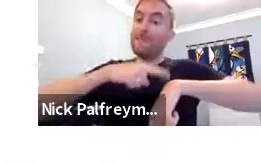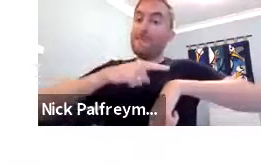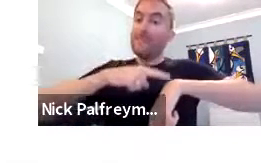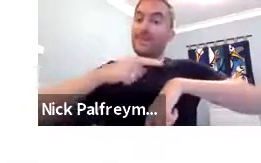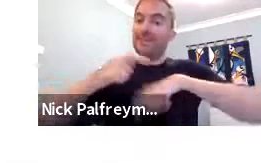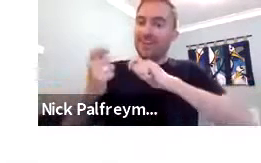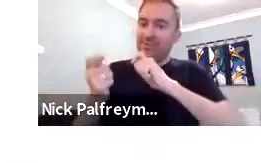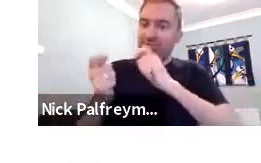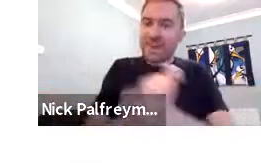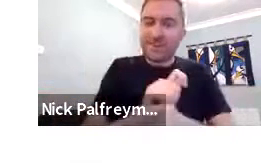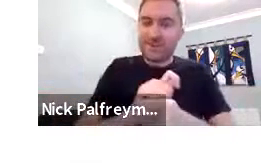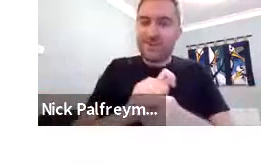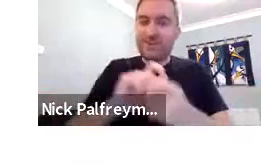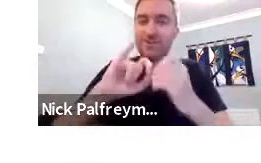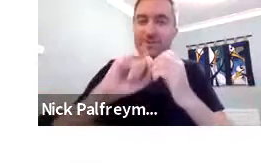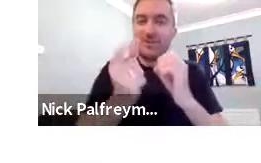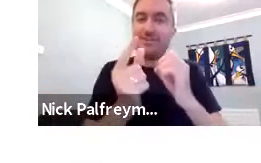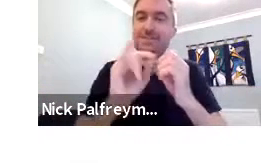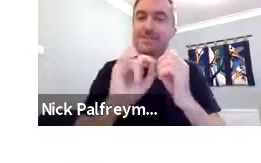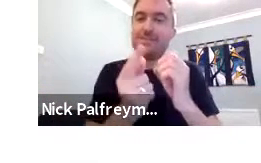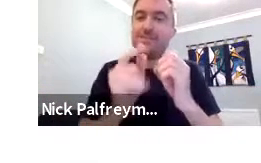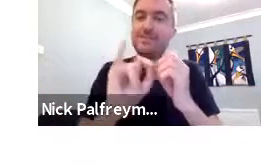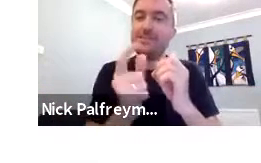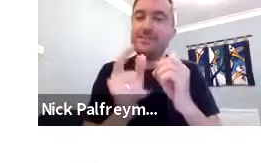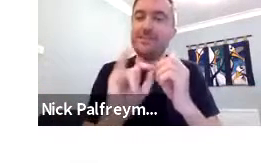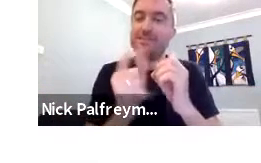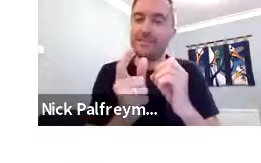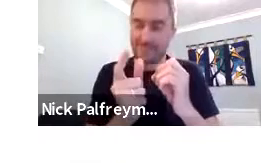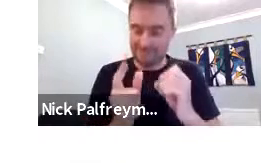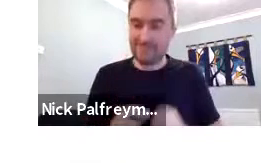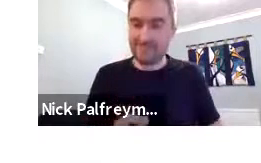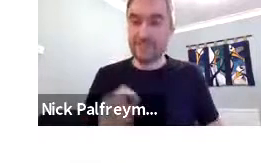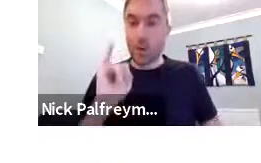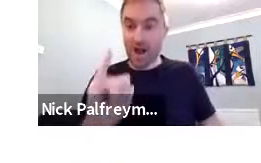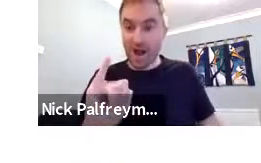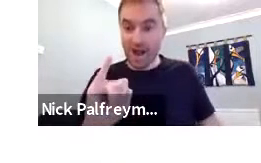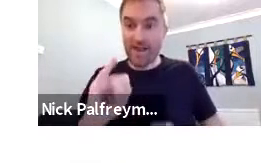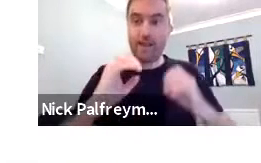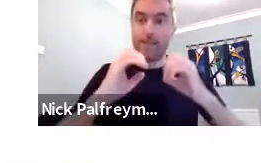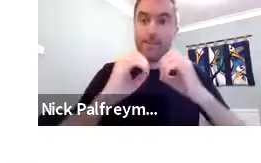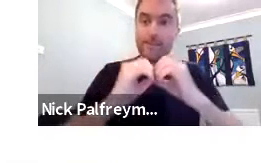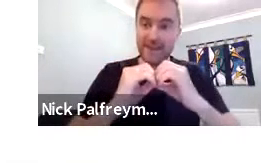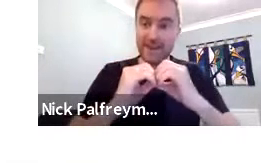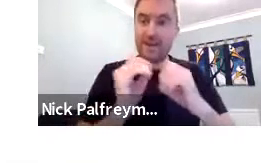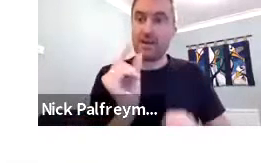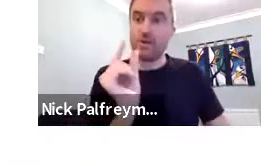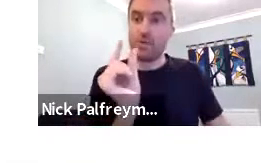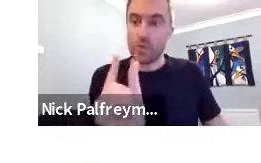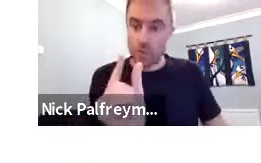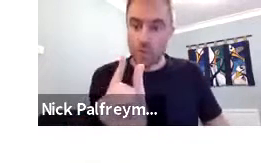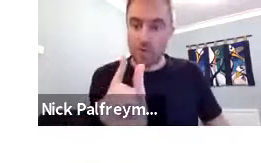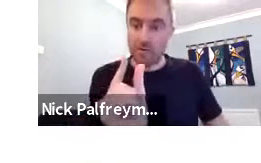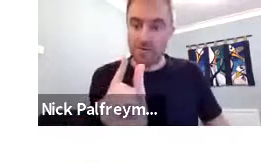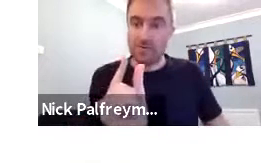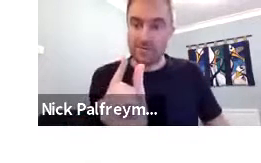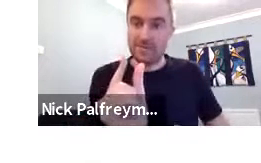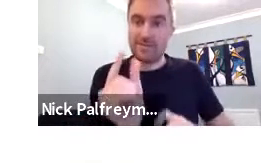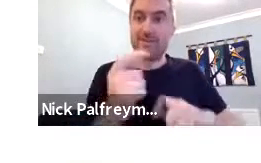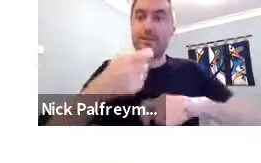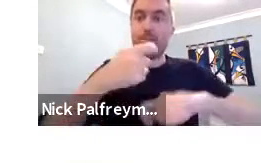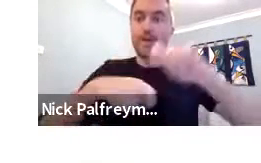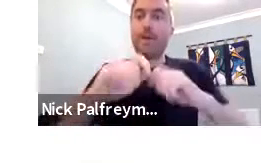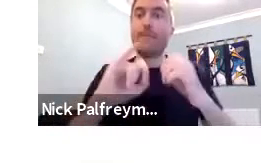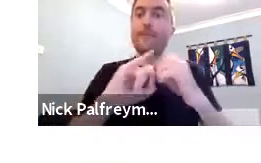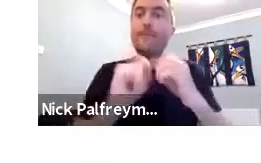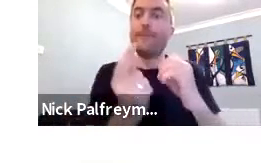But over time, those three letters have changed to this movement. They've morphed into this one